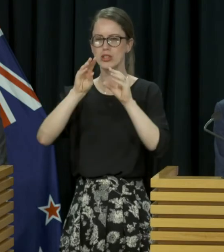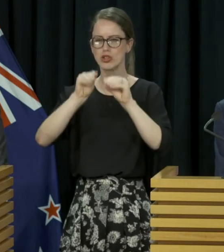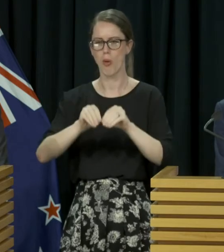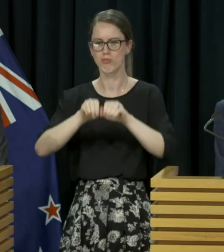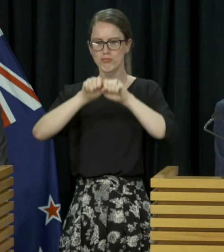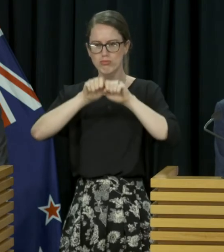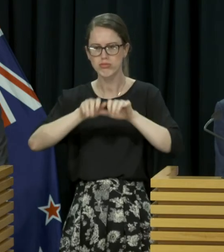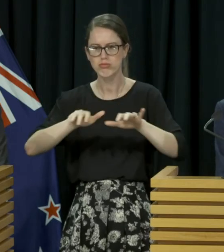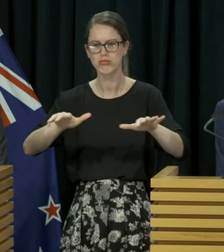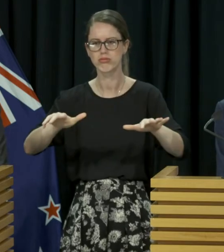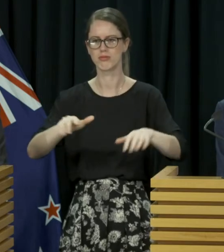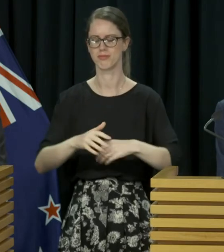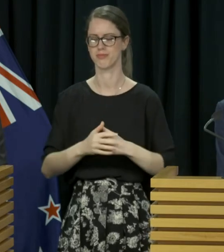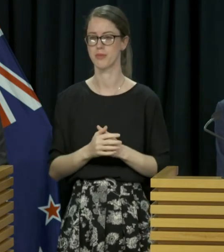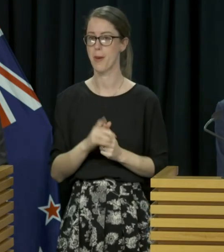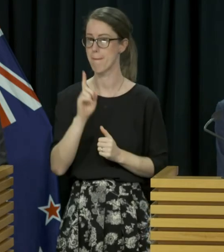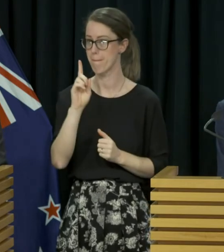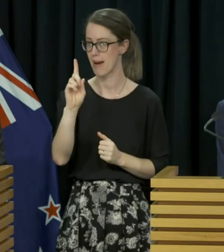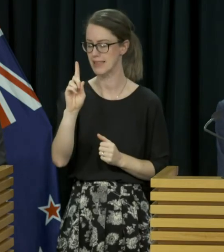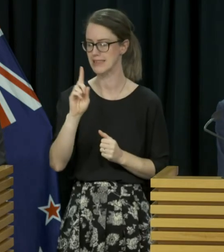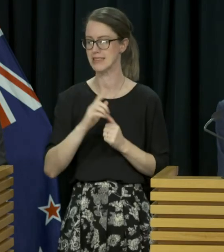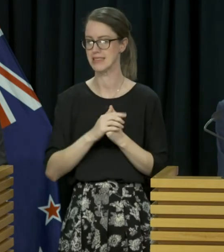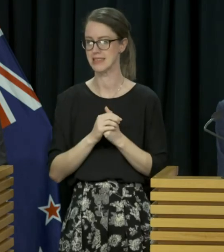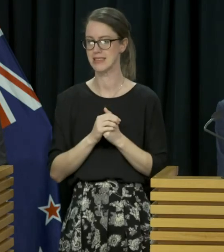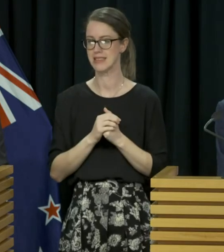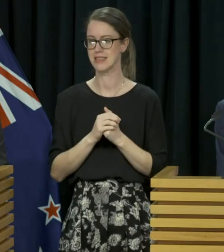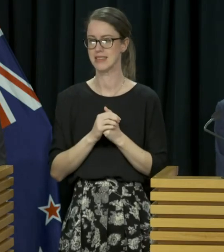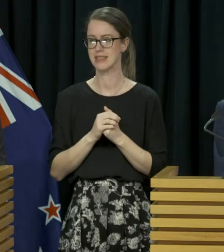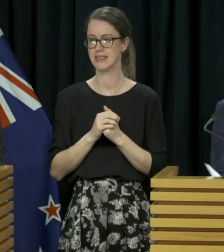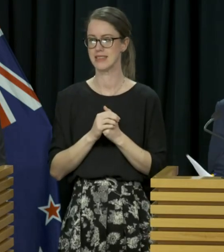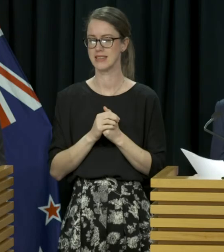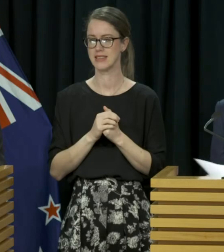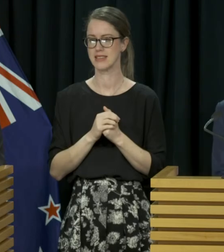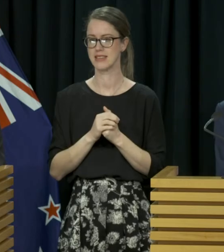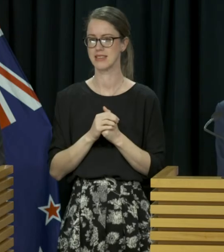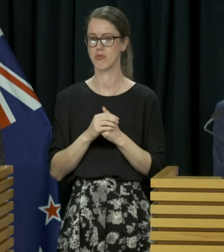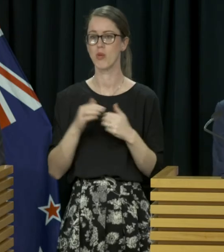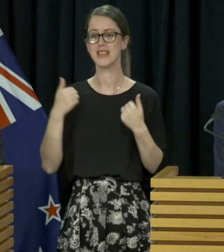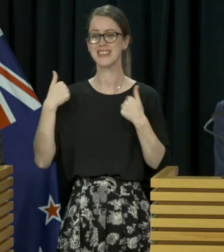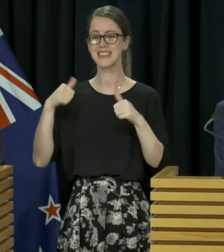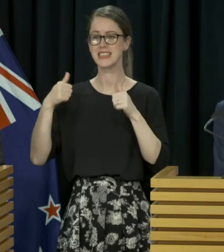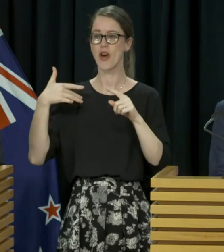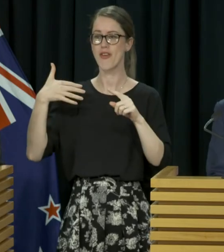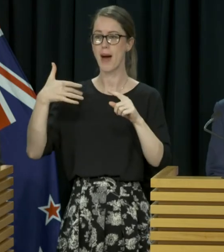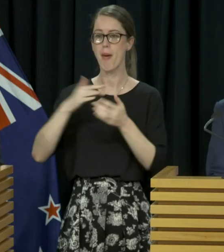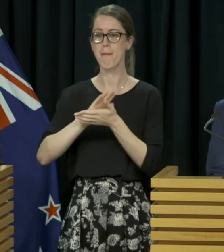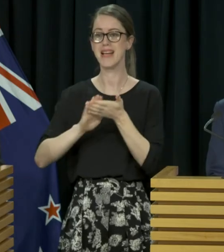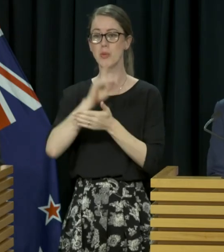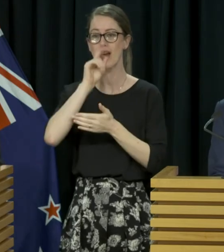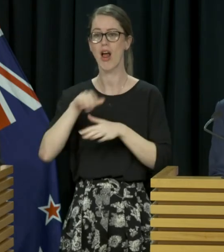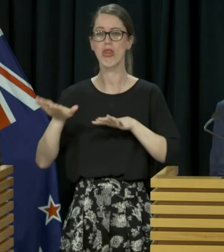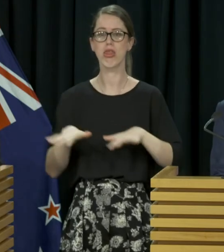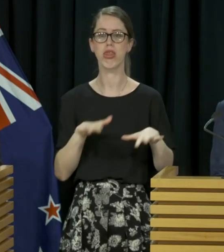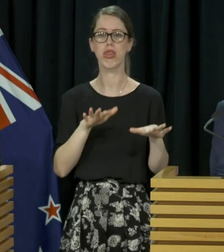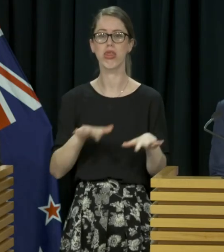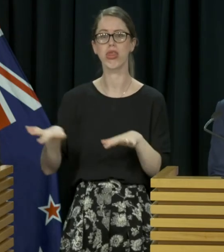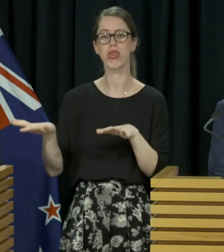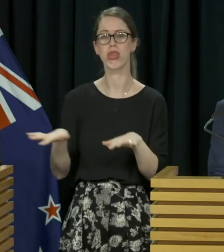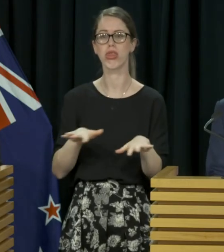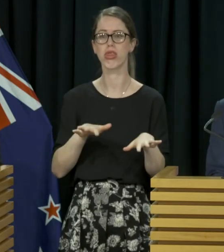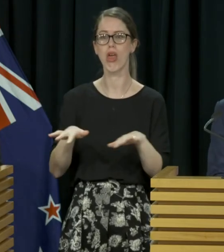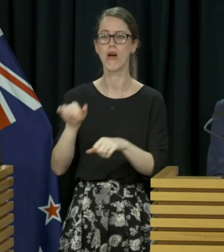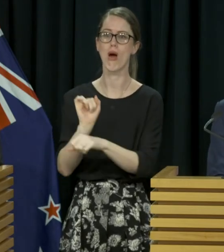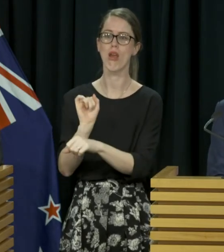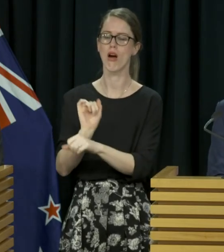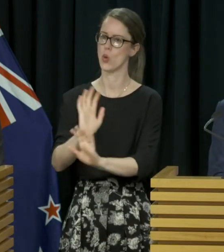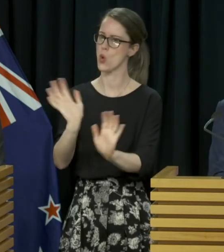COVID-19. But our success does not mean there is ever any room for complacency. Recent cases show just how